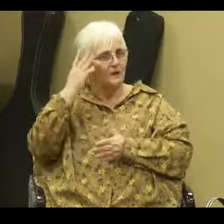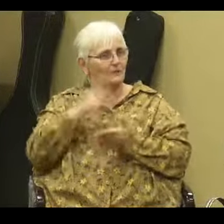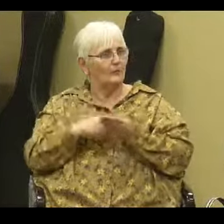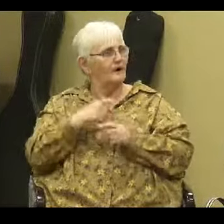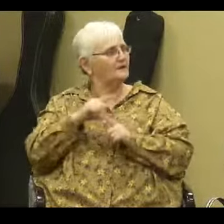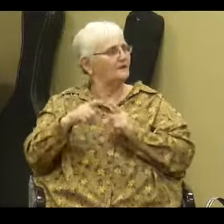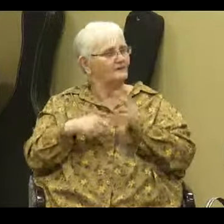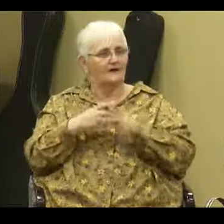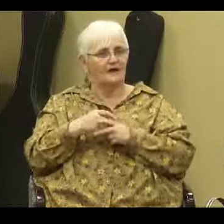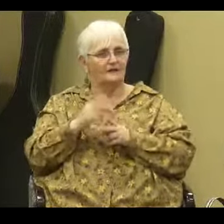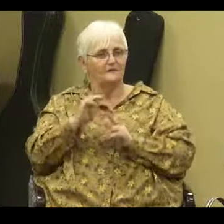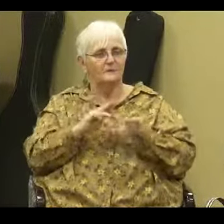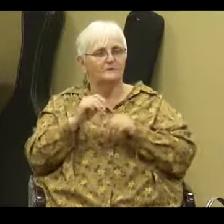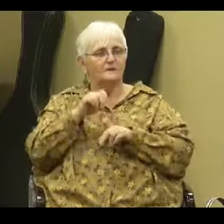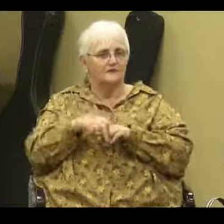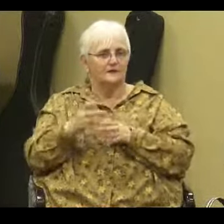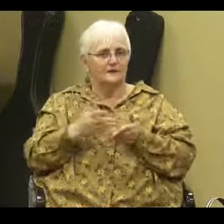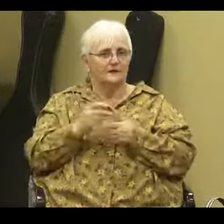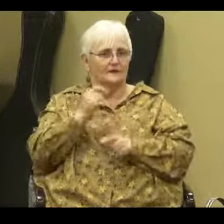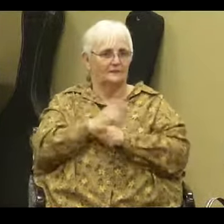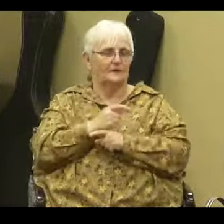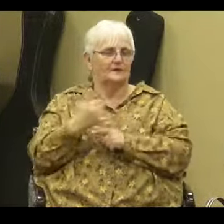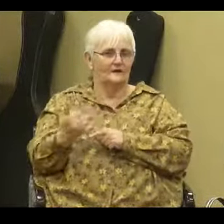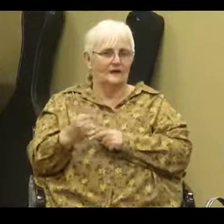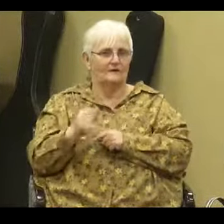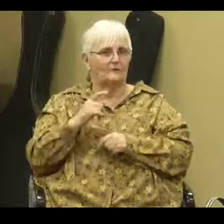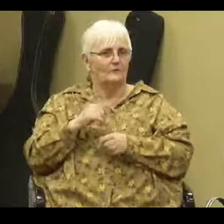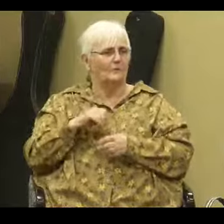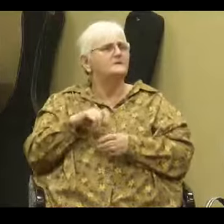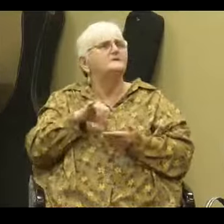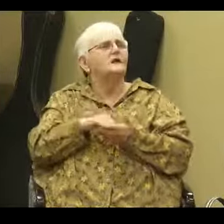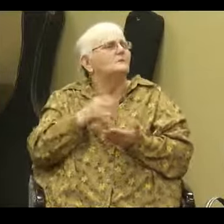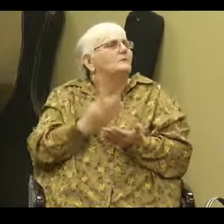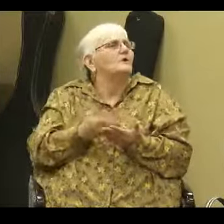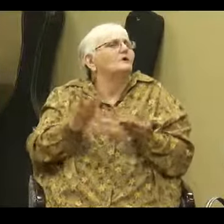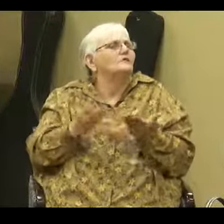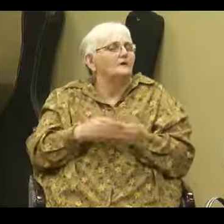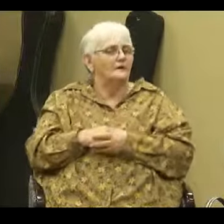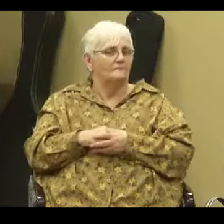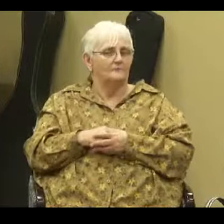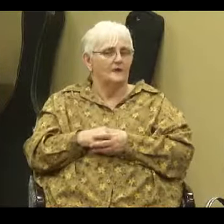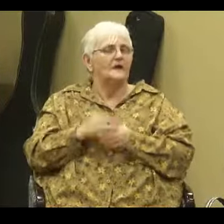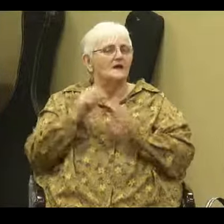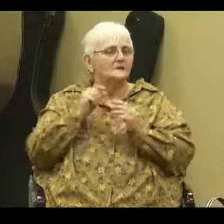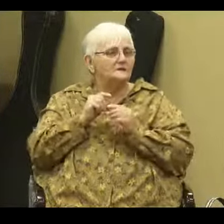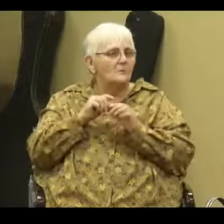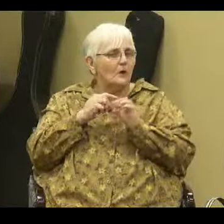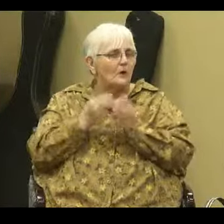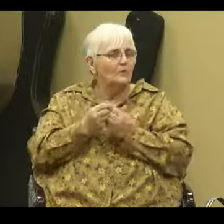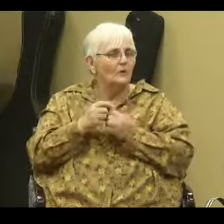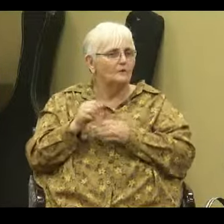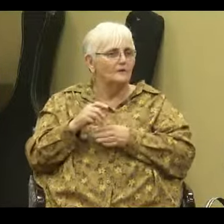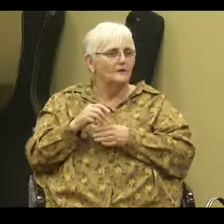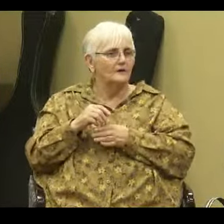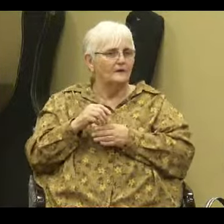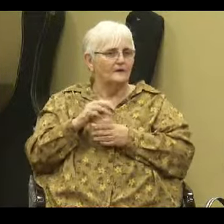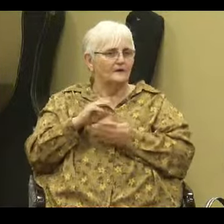kinds of different folks sitting here right now what's that prove that you know it's a small group to take a poll on amen